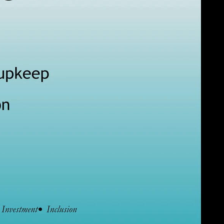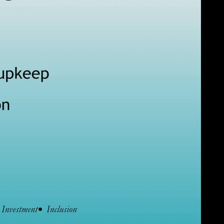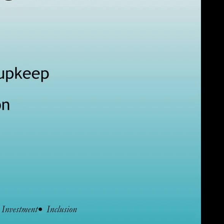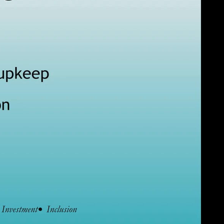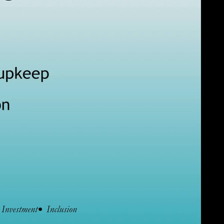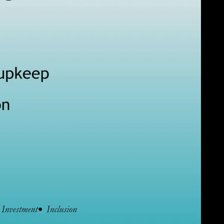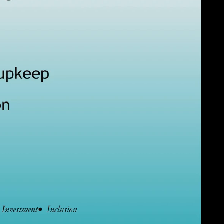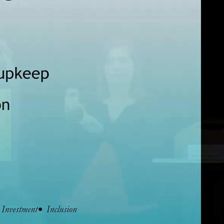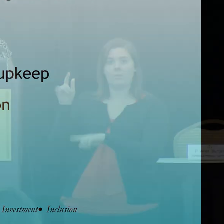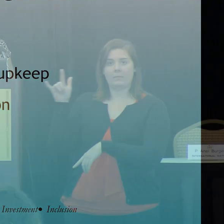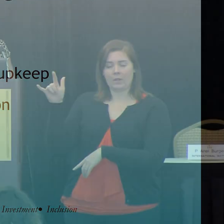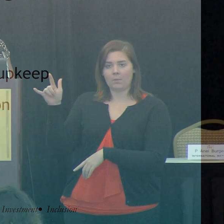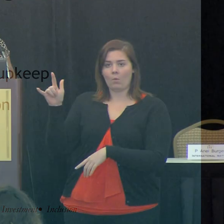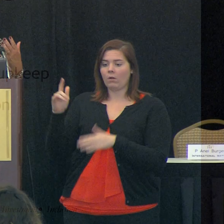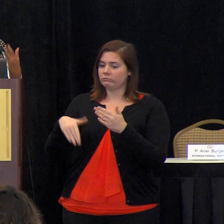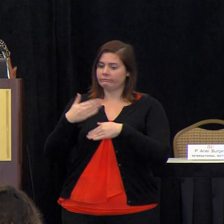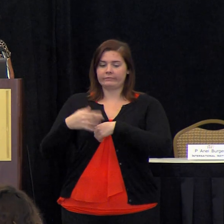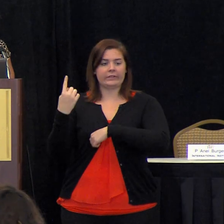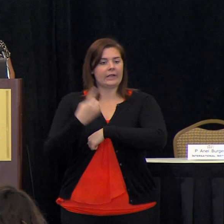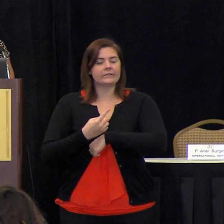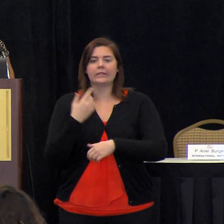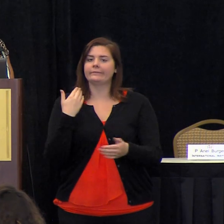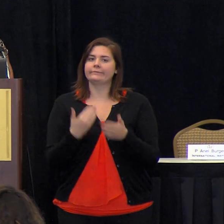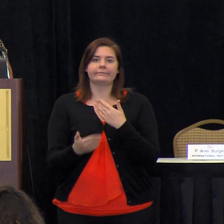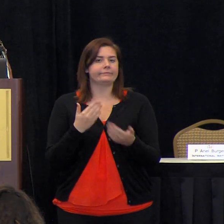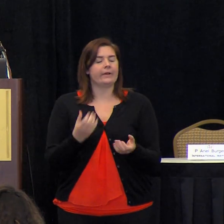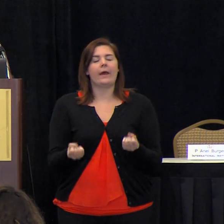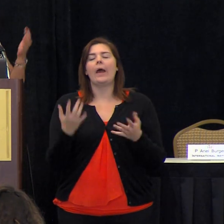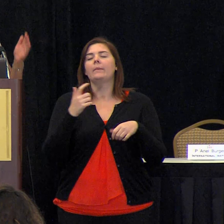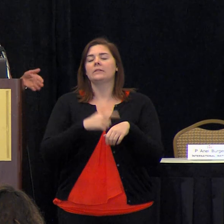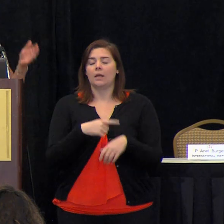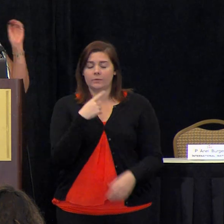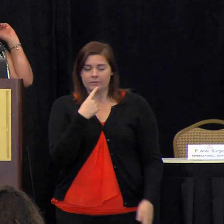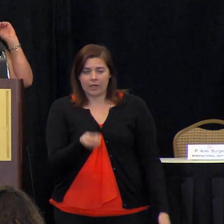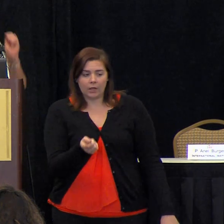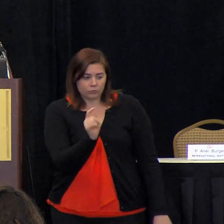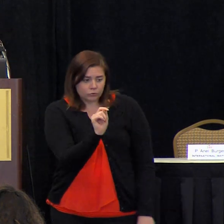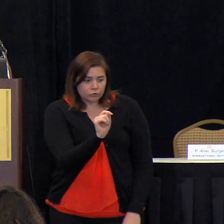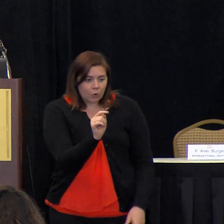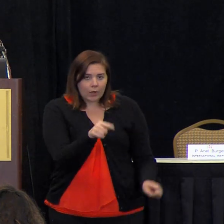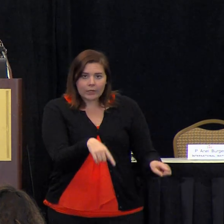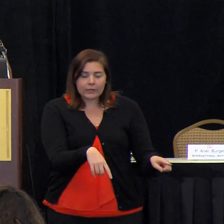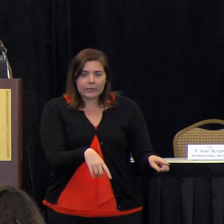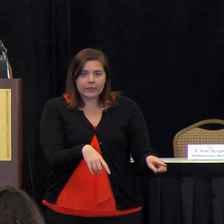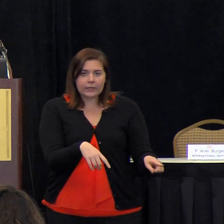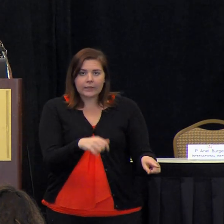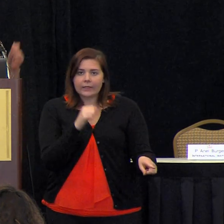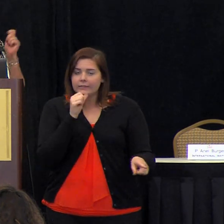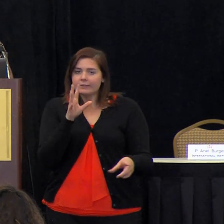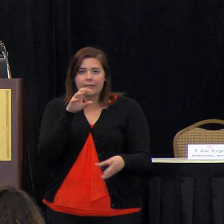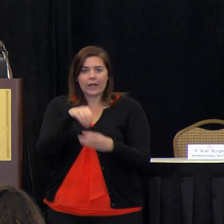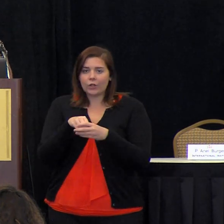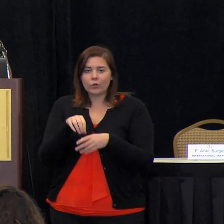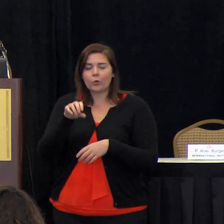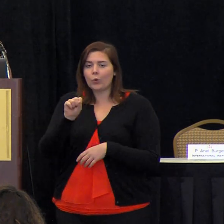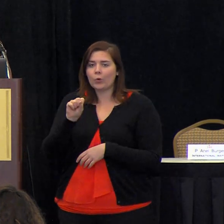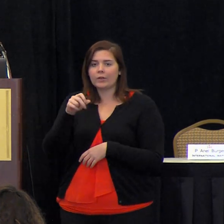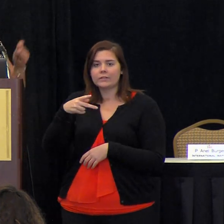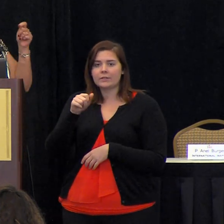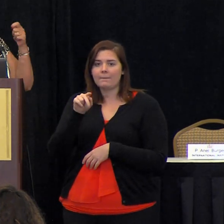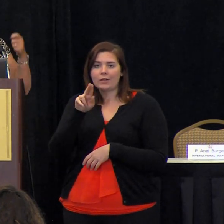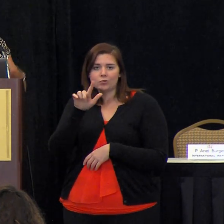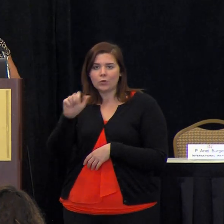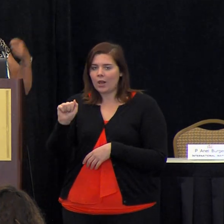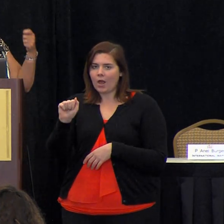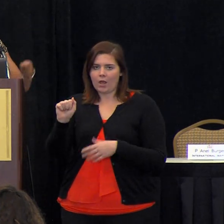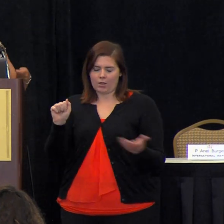from the airport and the very next day and no matter how many times we tell them the toilet does not include a spatula you don't put a spatula in